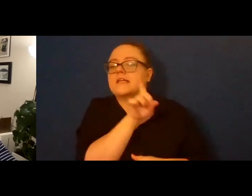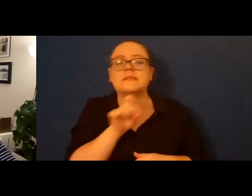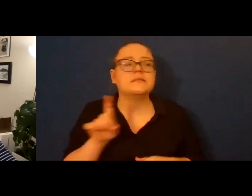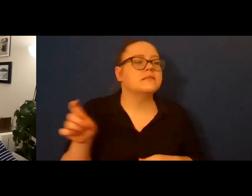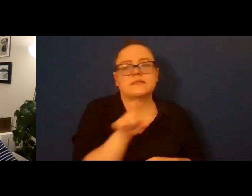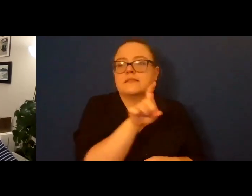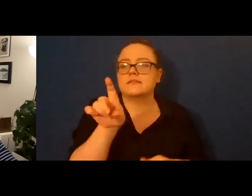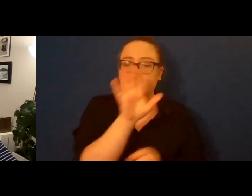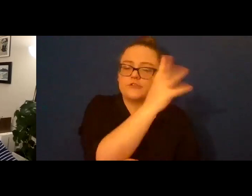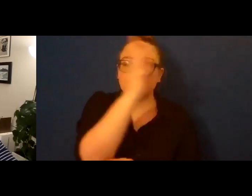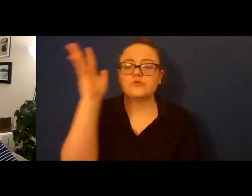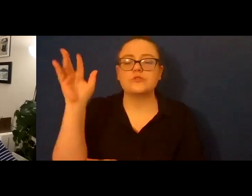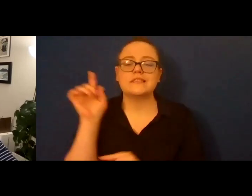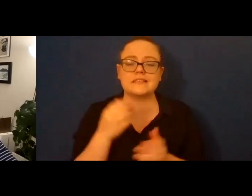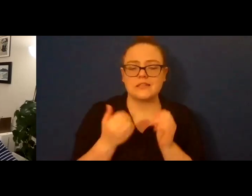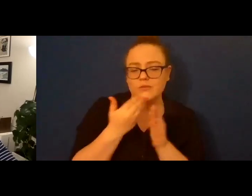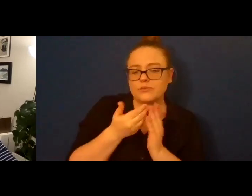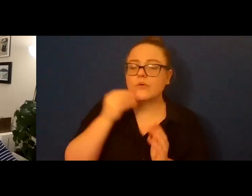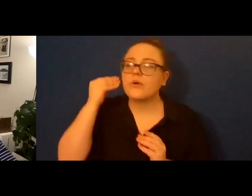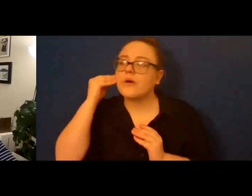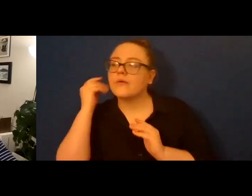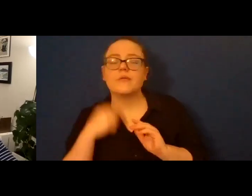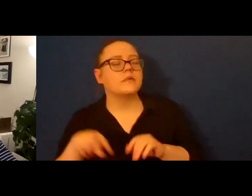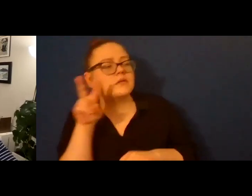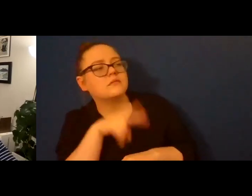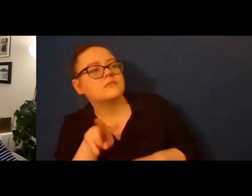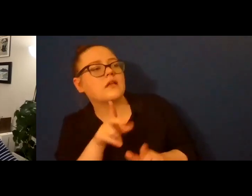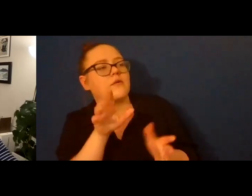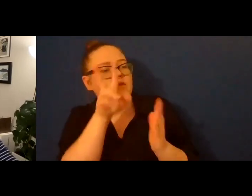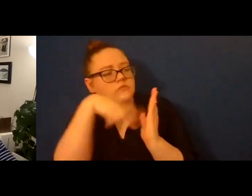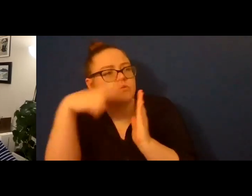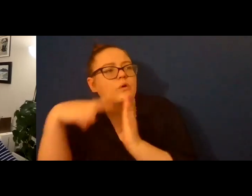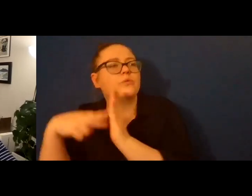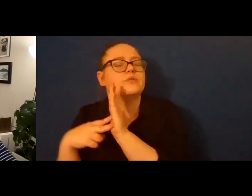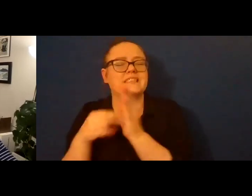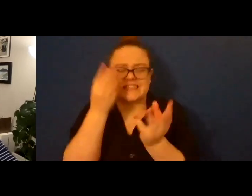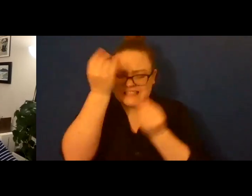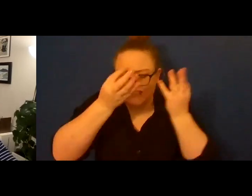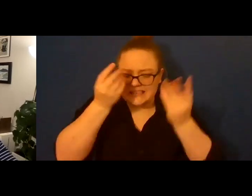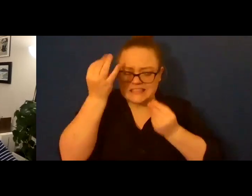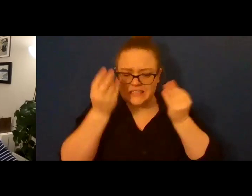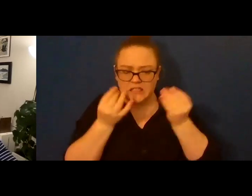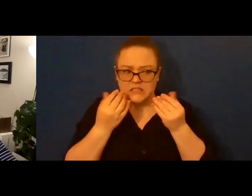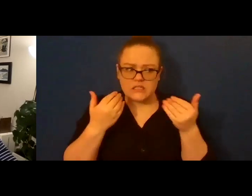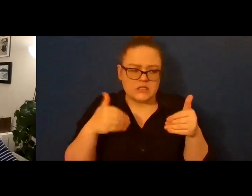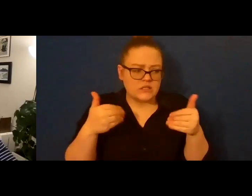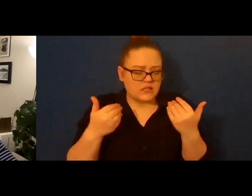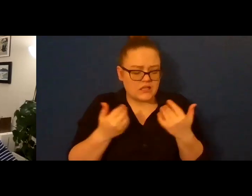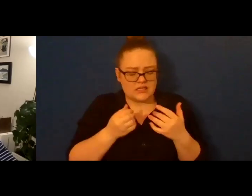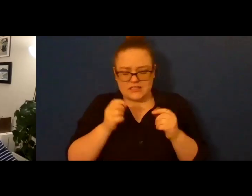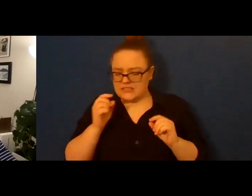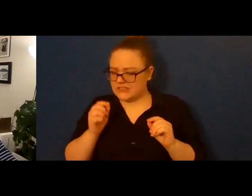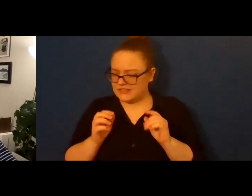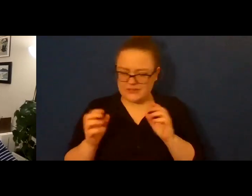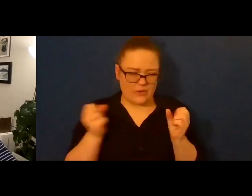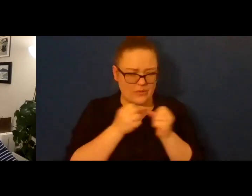surf. I would read or think or feel myself into a brimming state, not joy or sorrow, but some apex of their